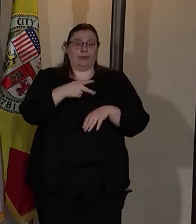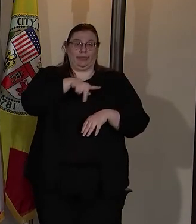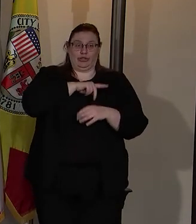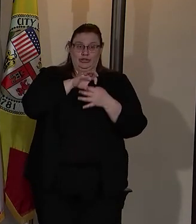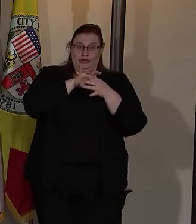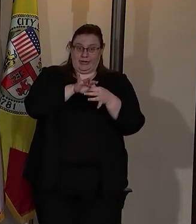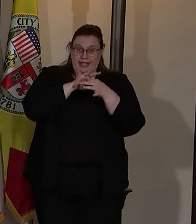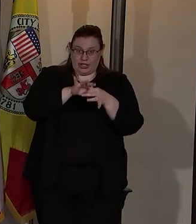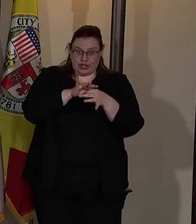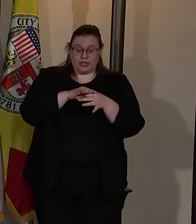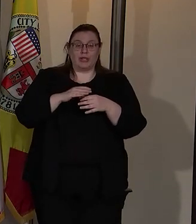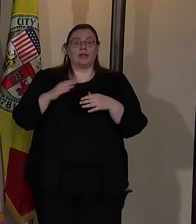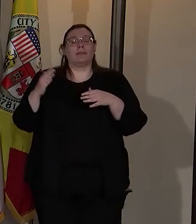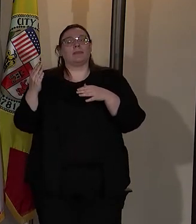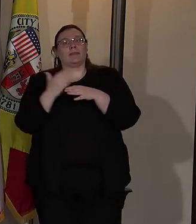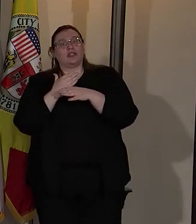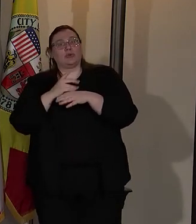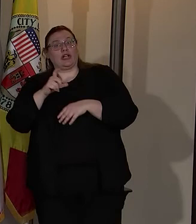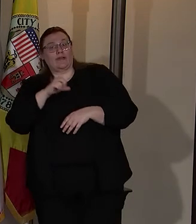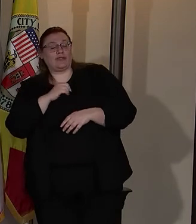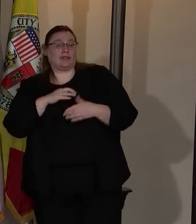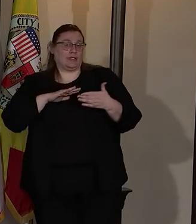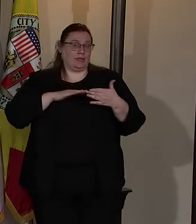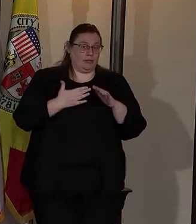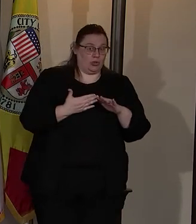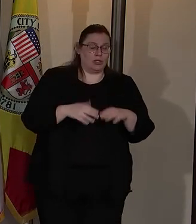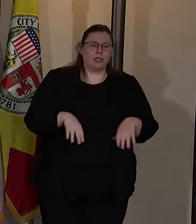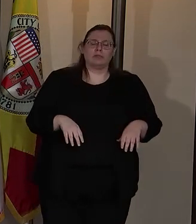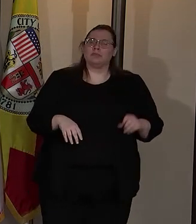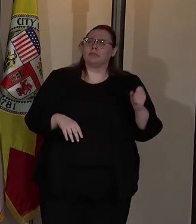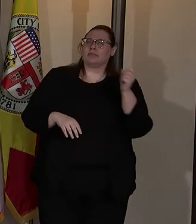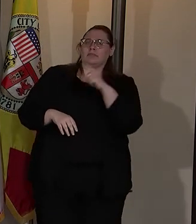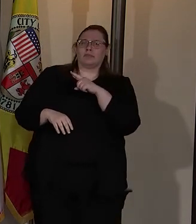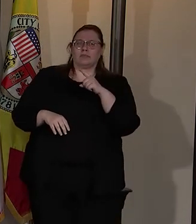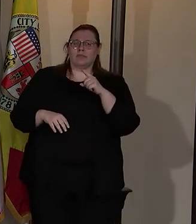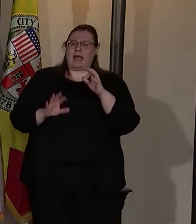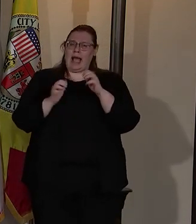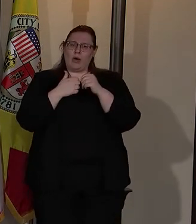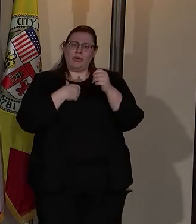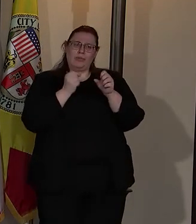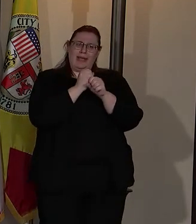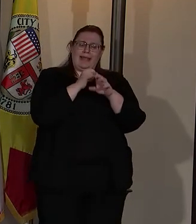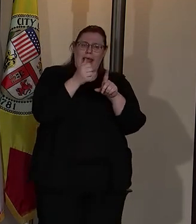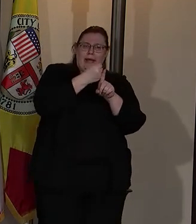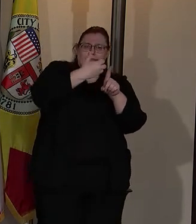relationships between the officers and the community. So how are you going to scale that up?